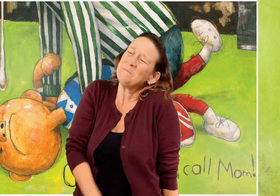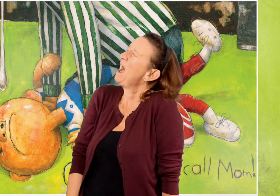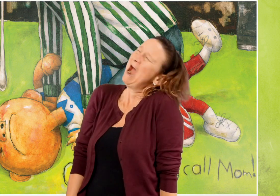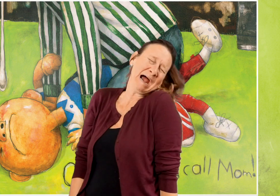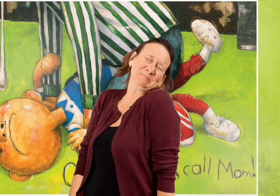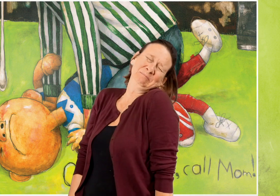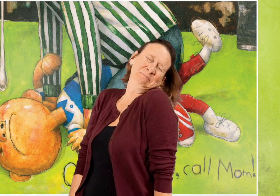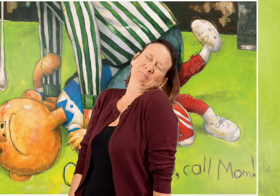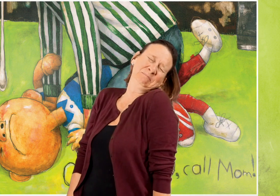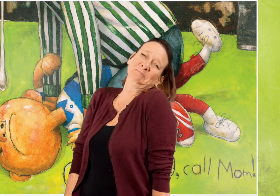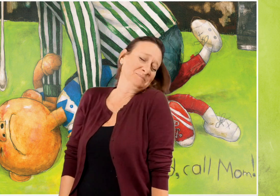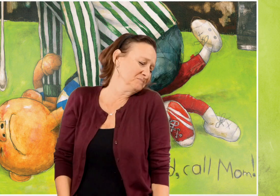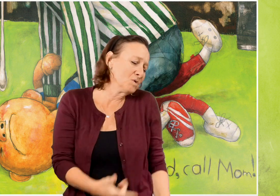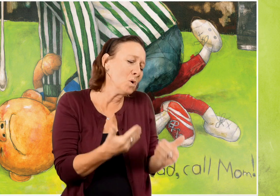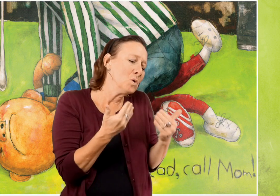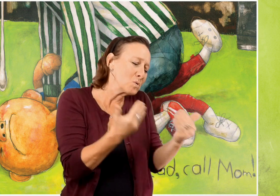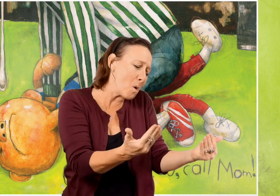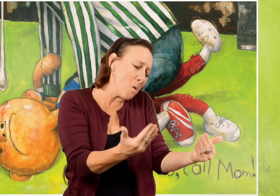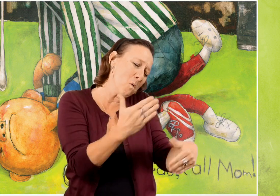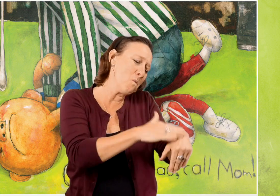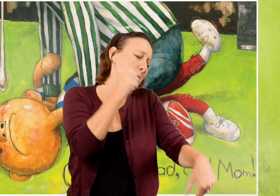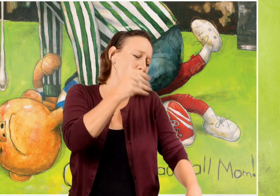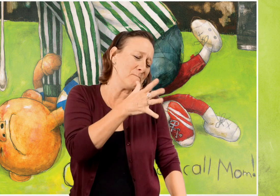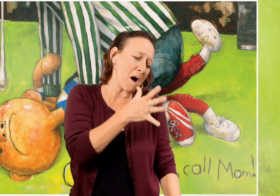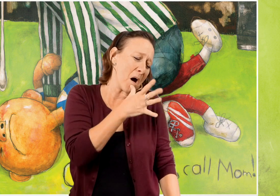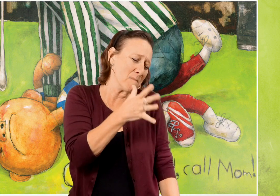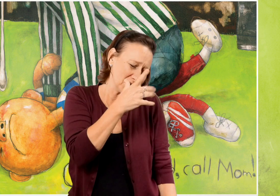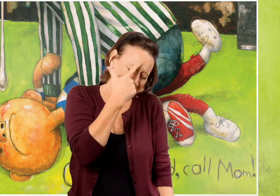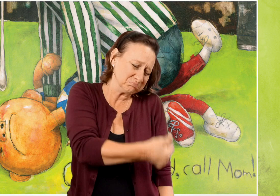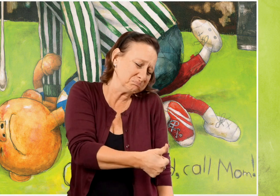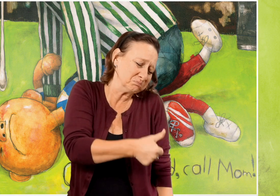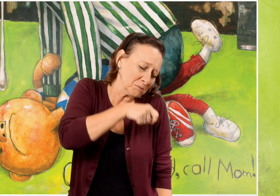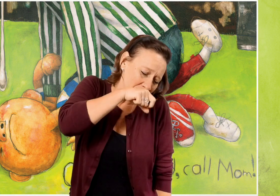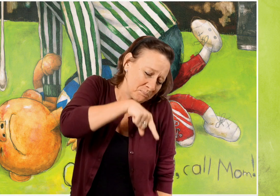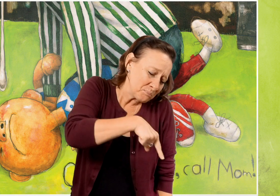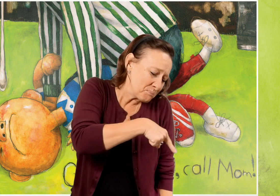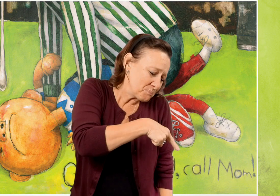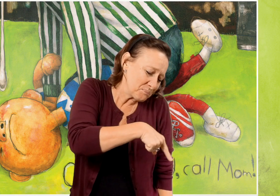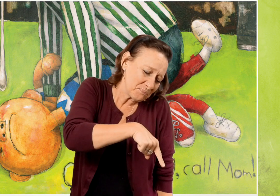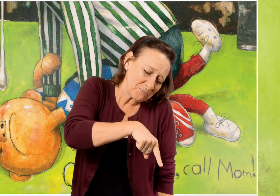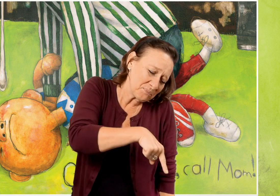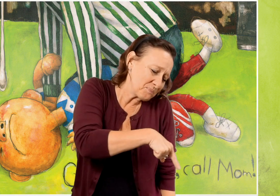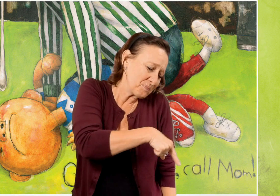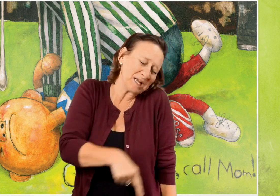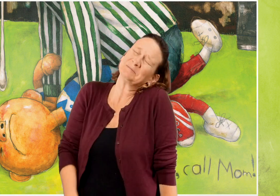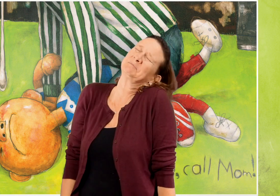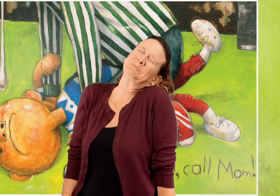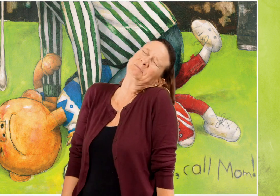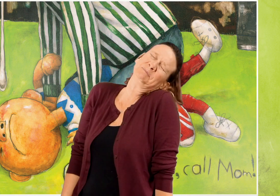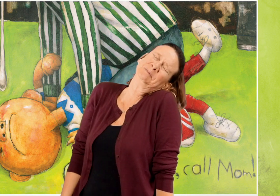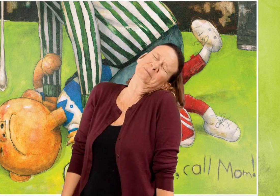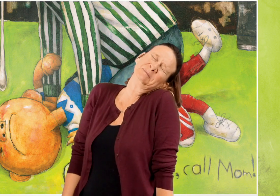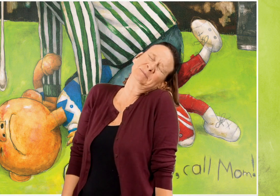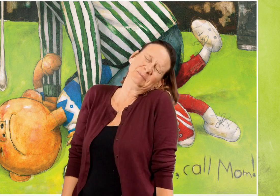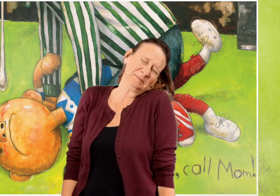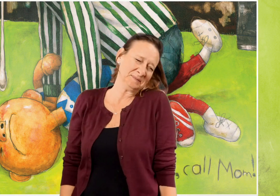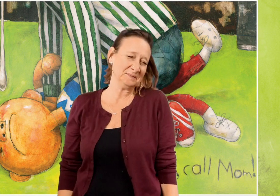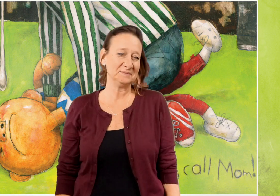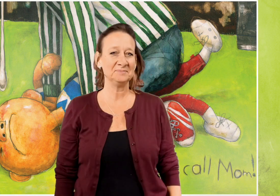David tries to wriggle free. Go ahead, go ahead, mom. The drool hangs getting closer and closer